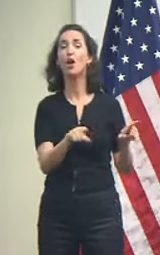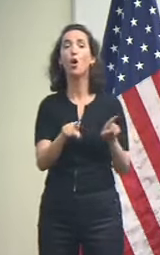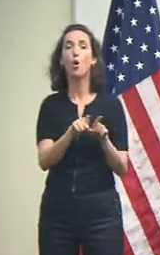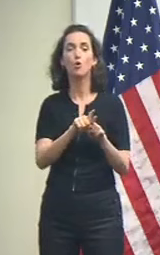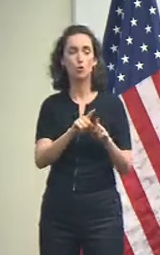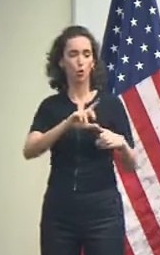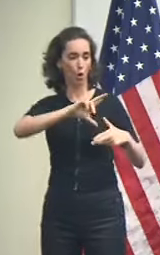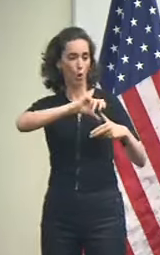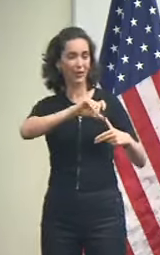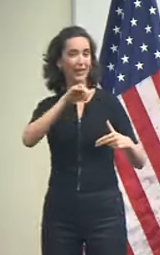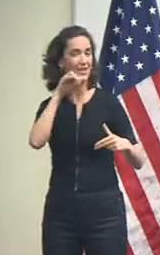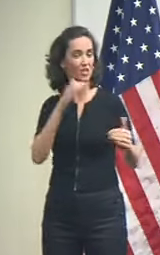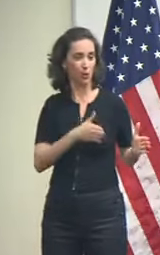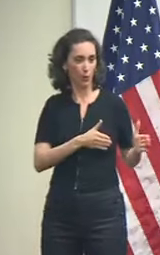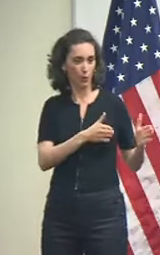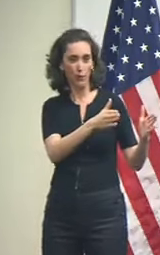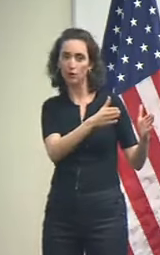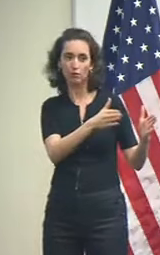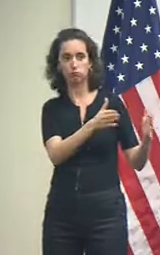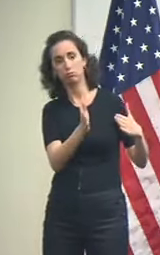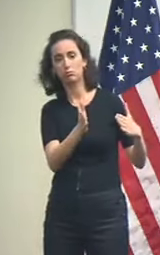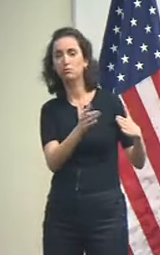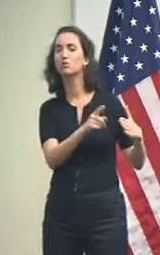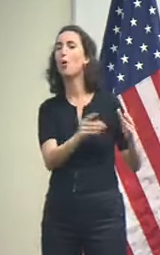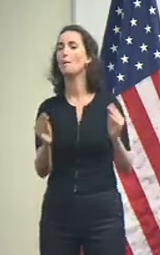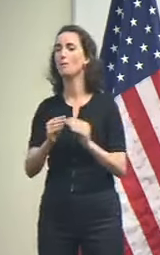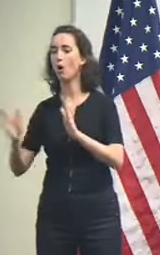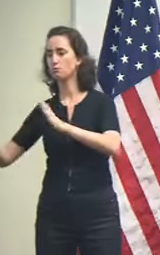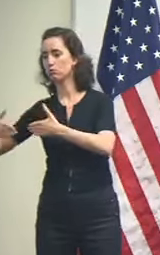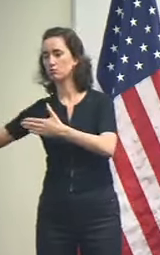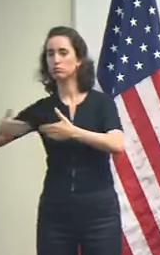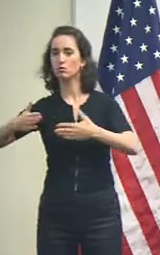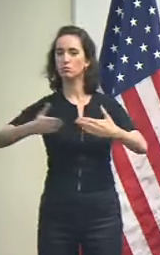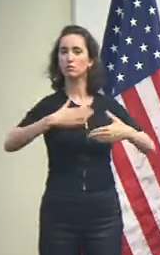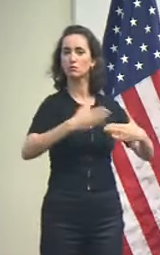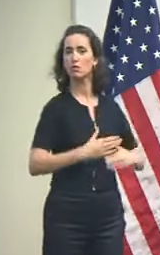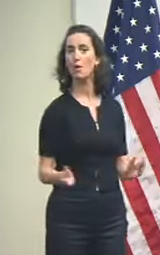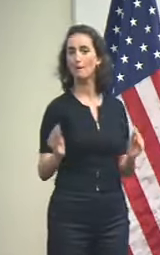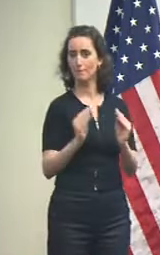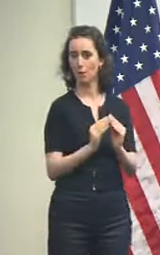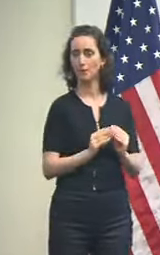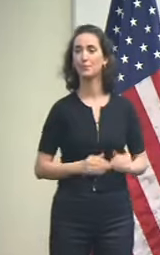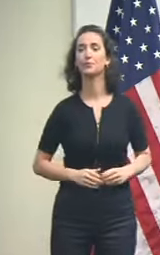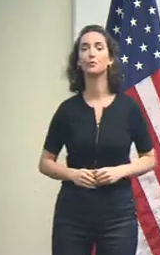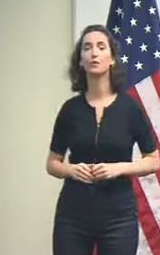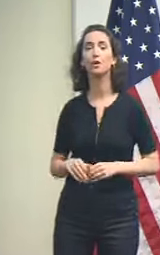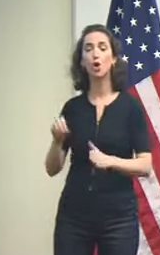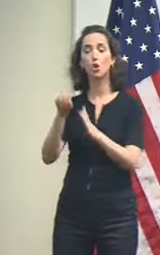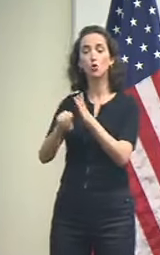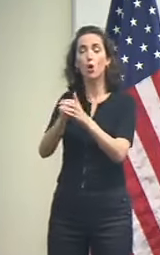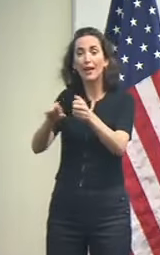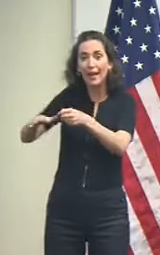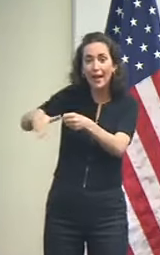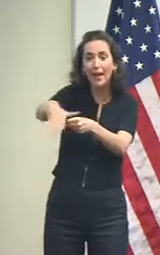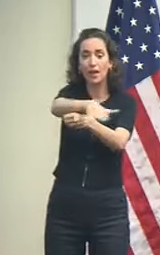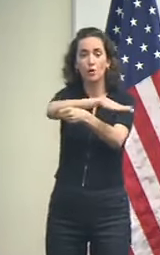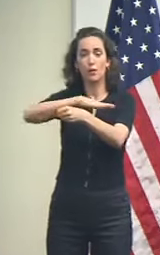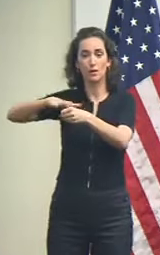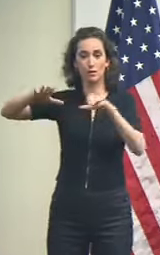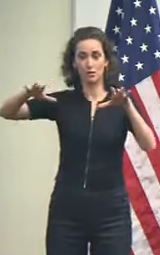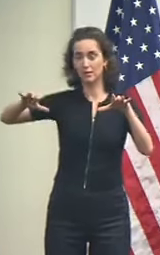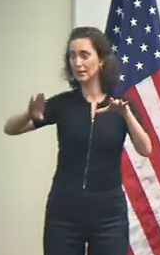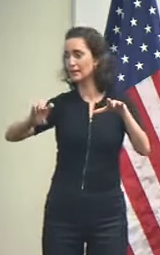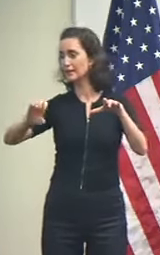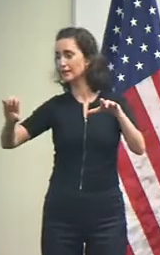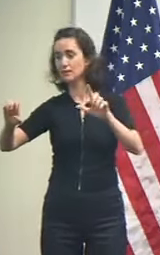in the track yesterday as well, so we closed some additional gates. In the greater New Orleans region, Slip for East and